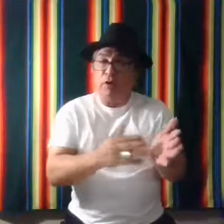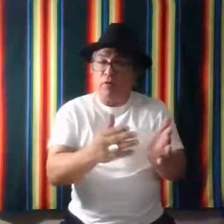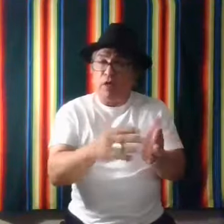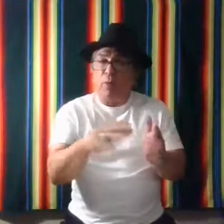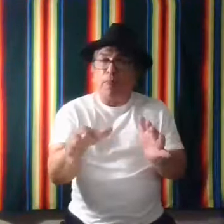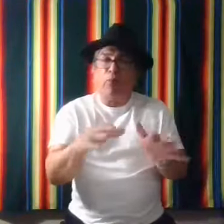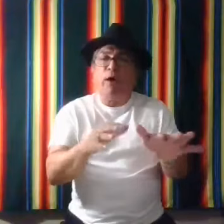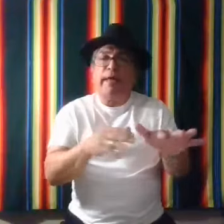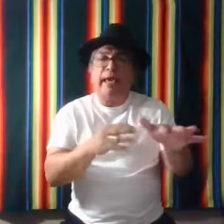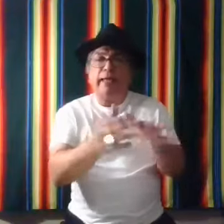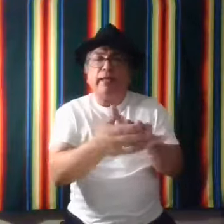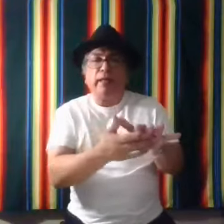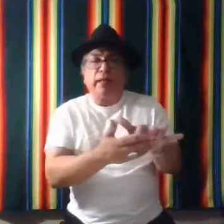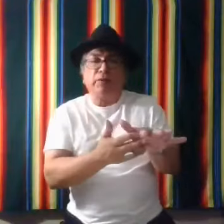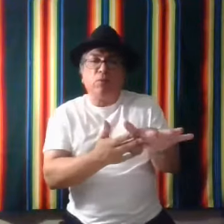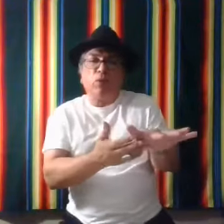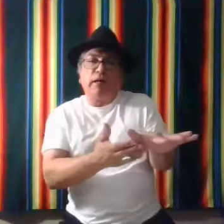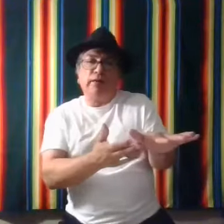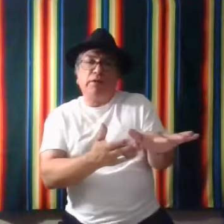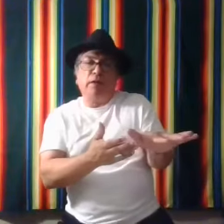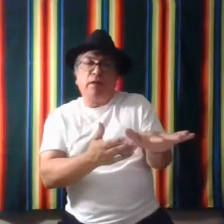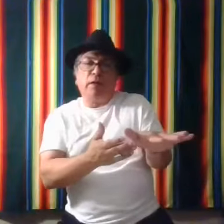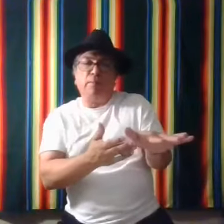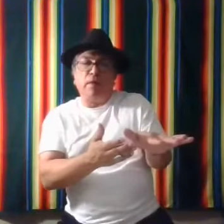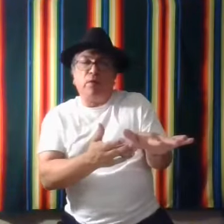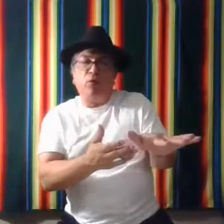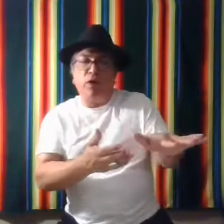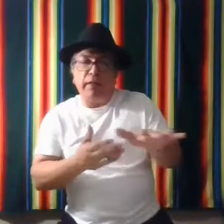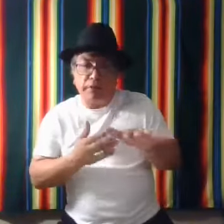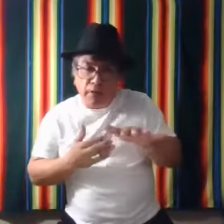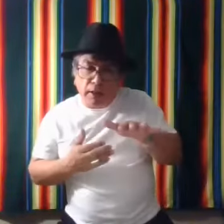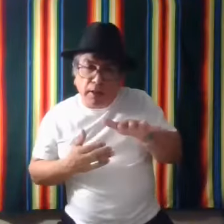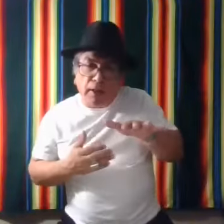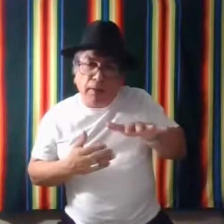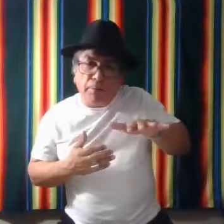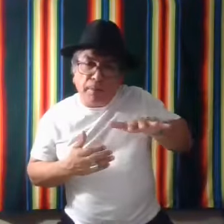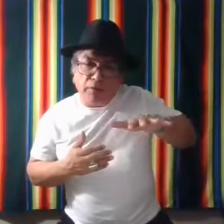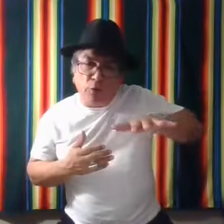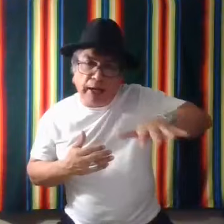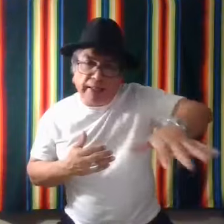uh, the one hand is more or less, um, the one that's, um, directing